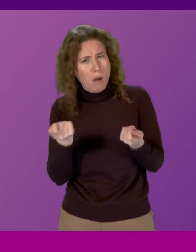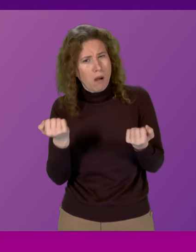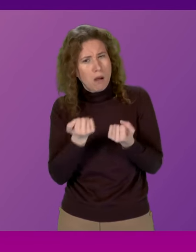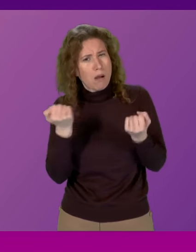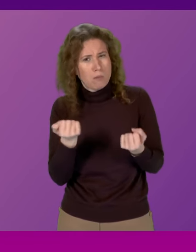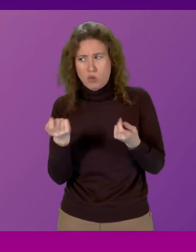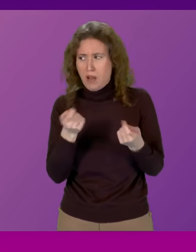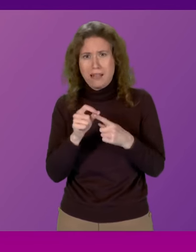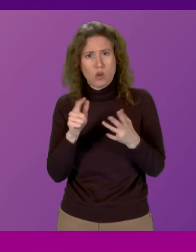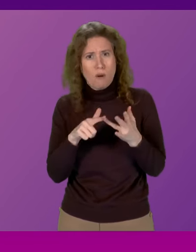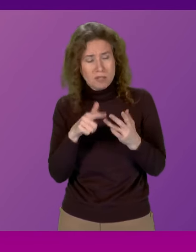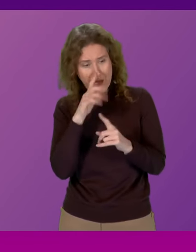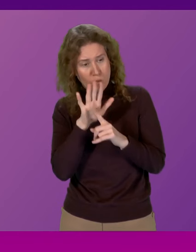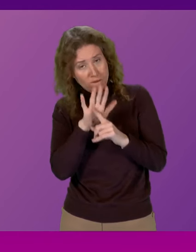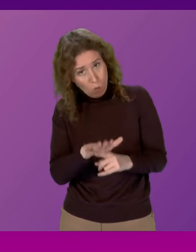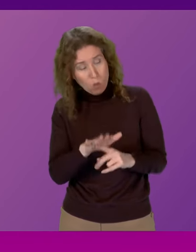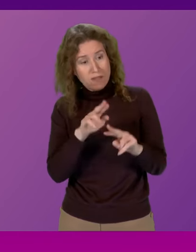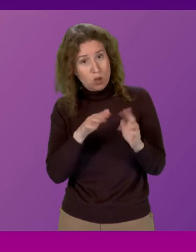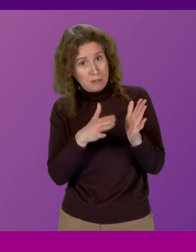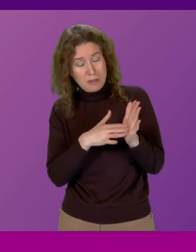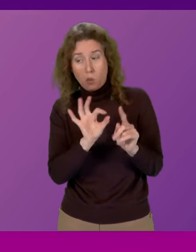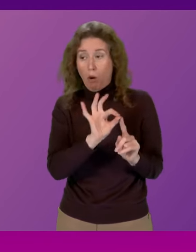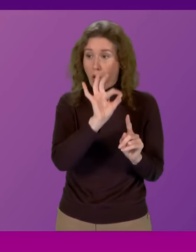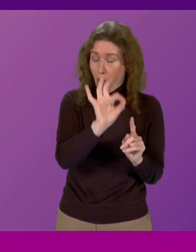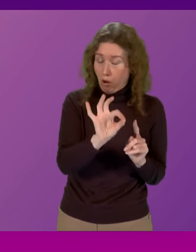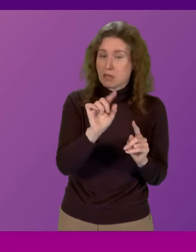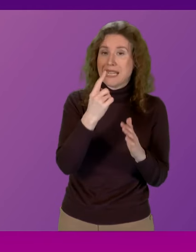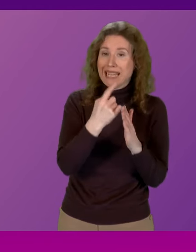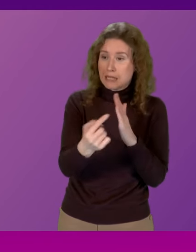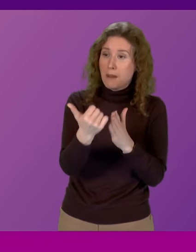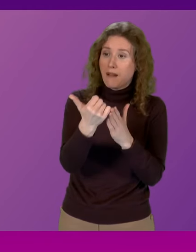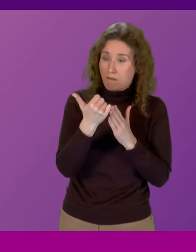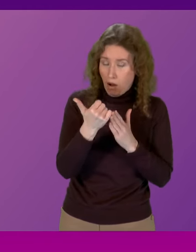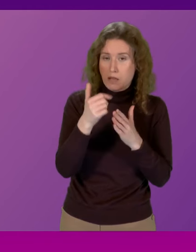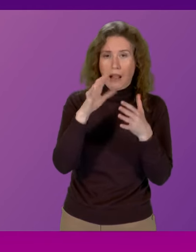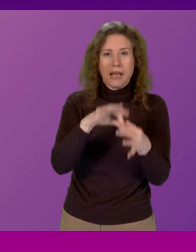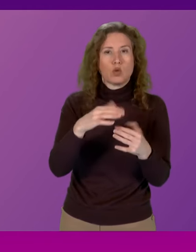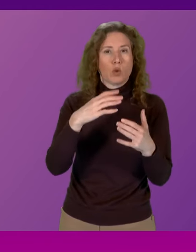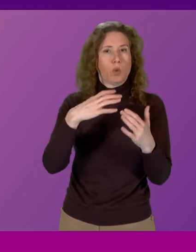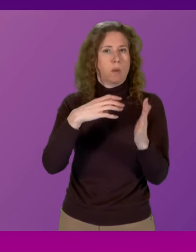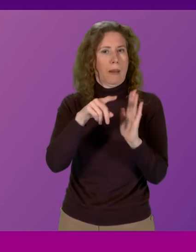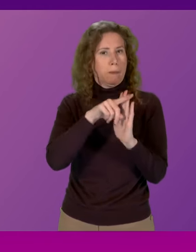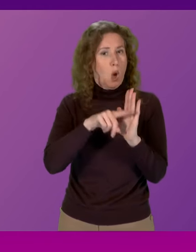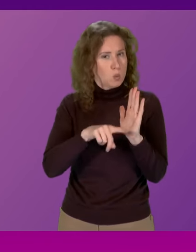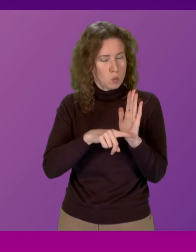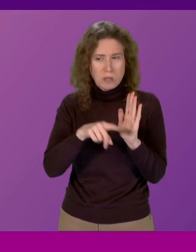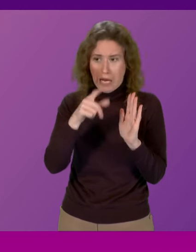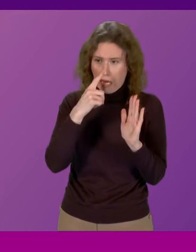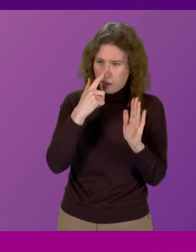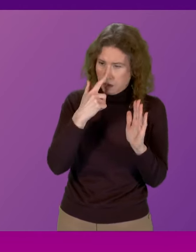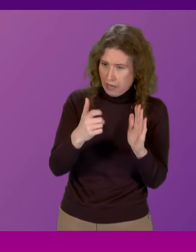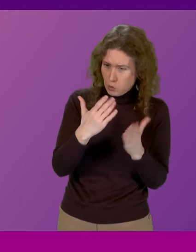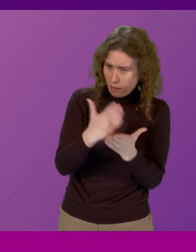this First Minister to ask the independent advisor on the ministerial code to establish if knowingly giving